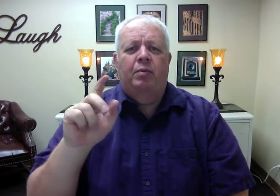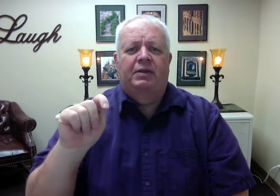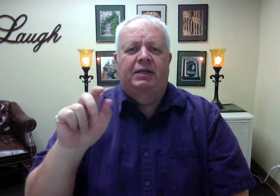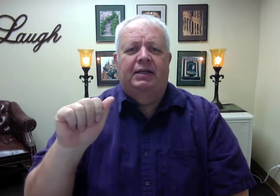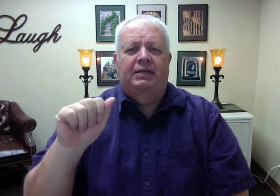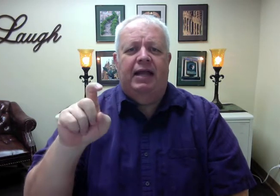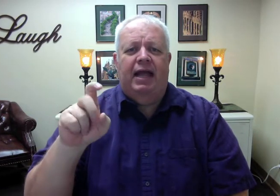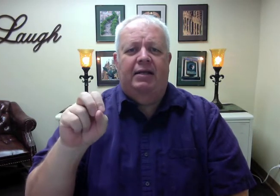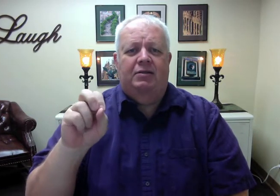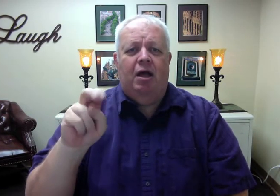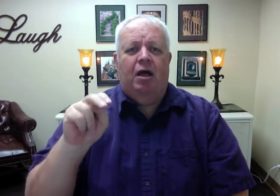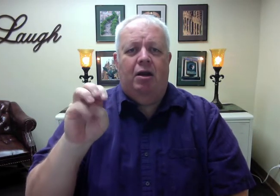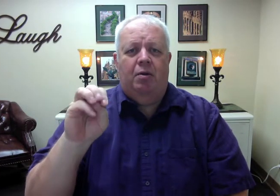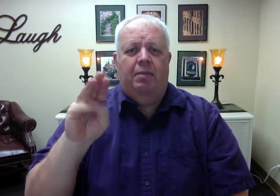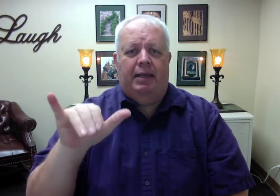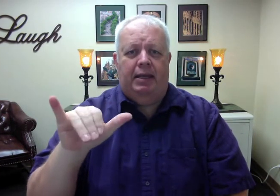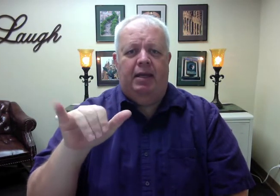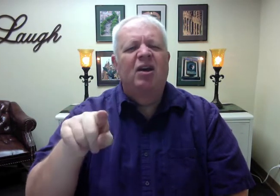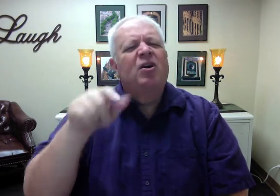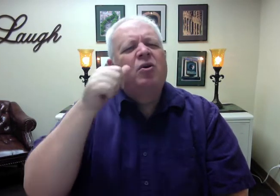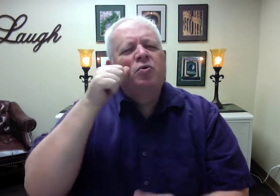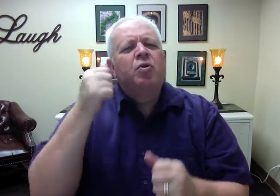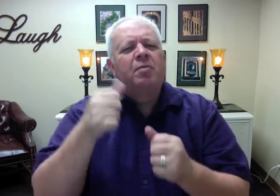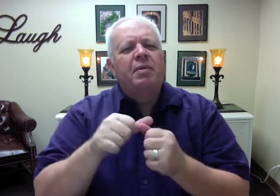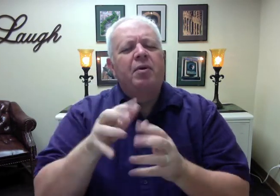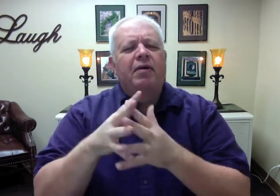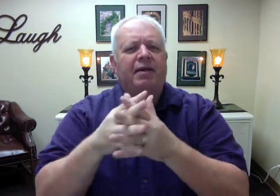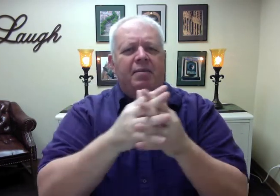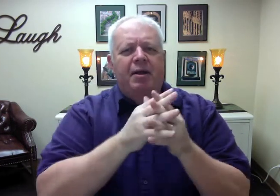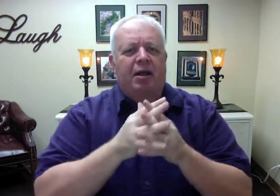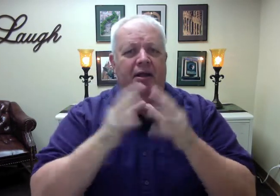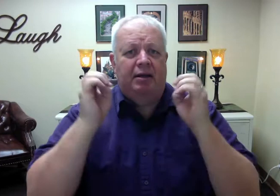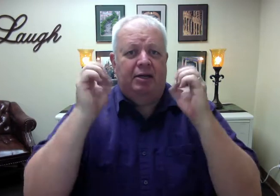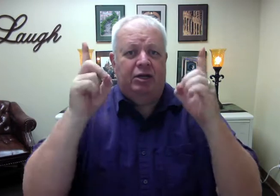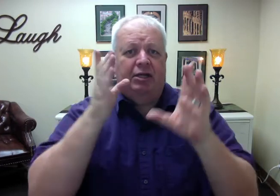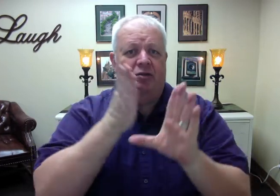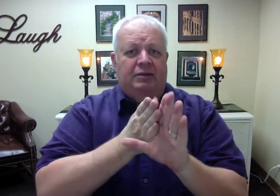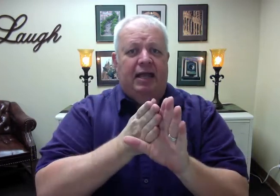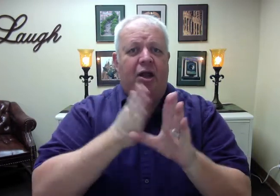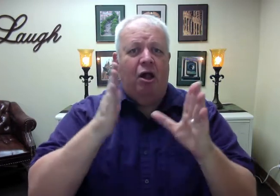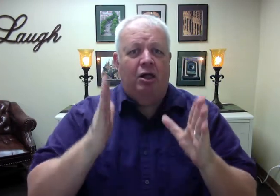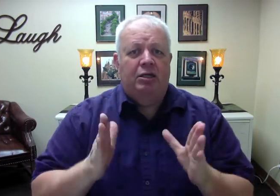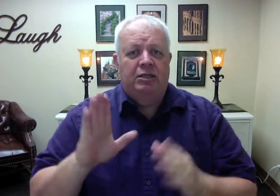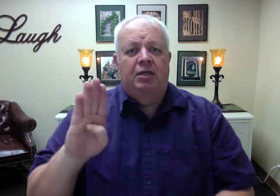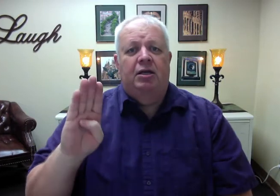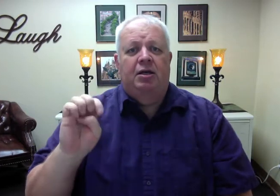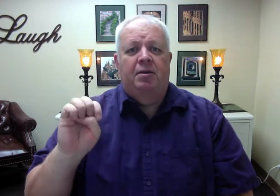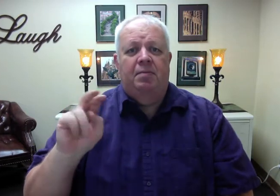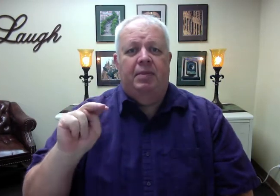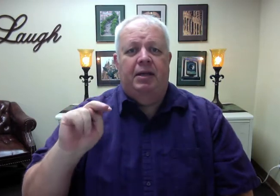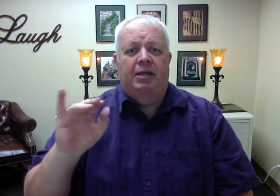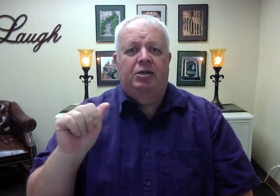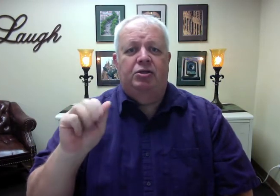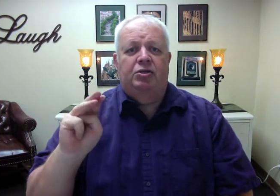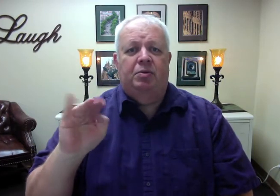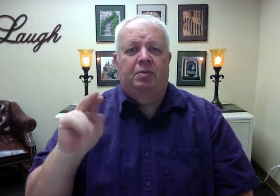You all remember the American educational psychologist Benjamin Bloom from previous lectures.